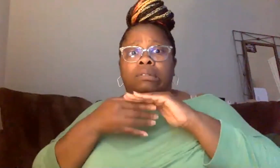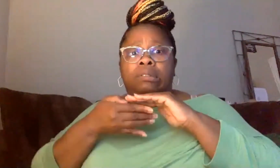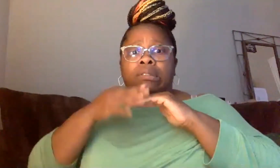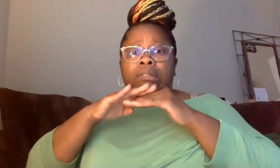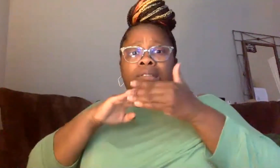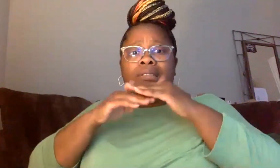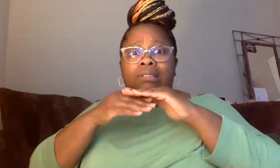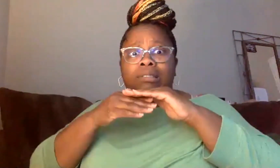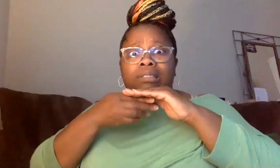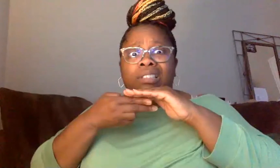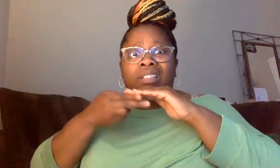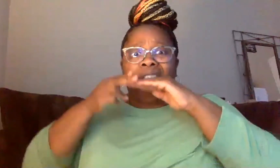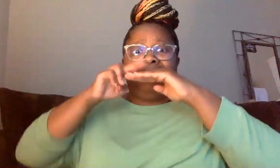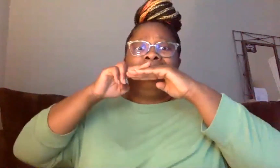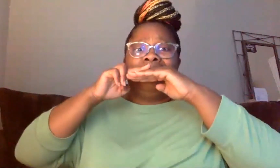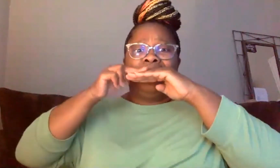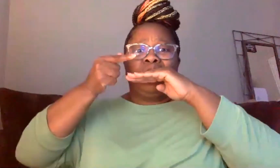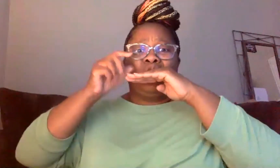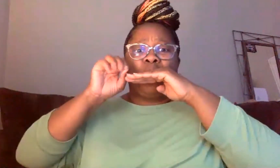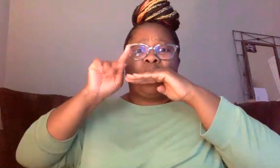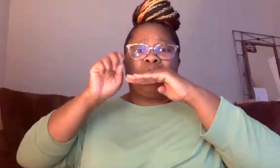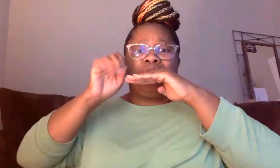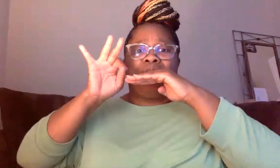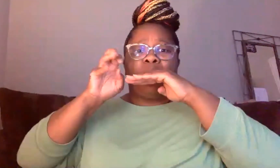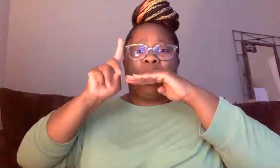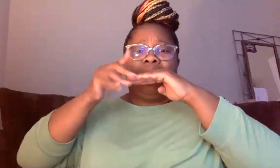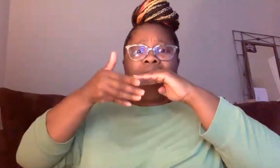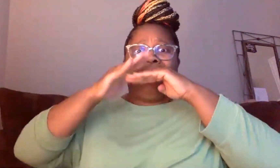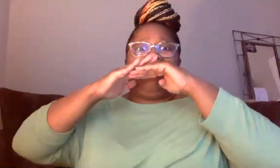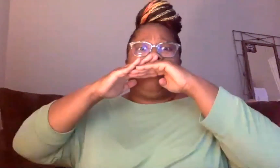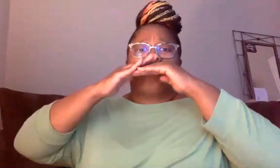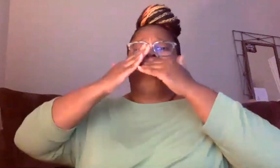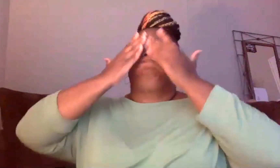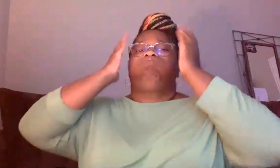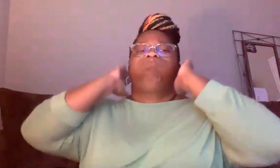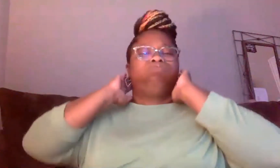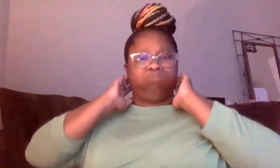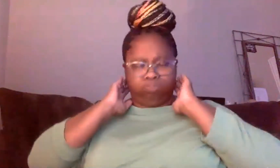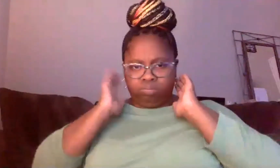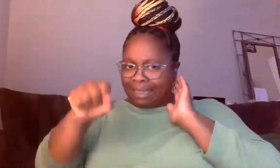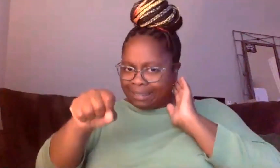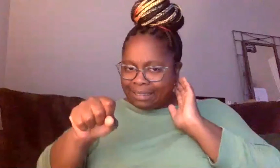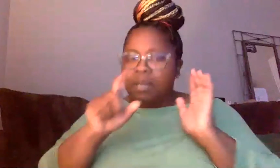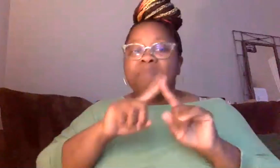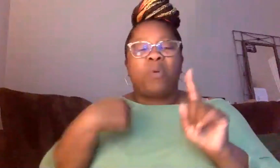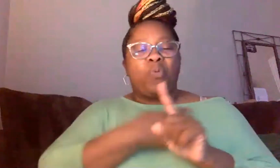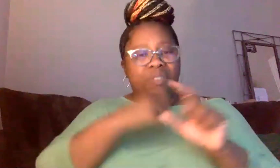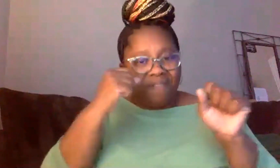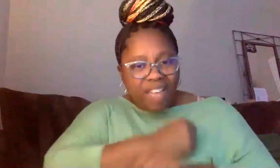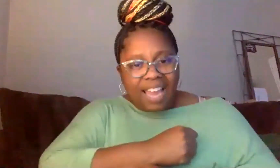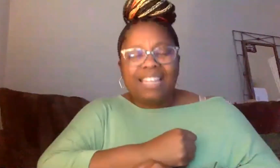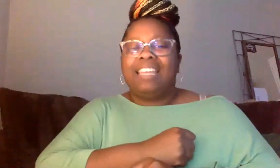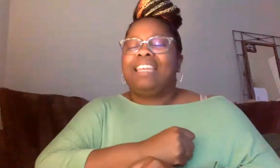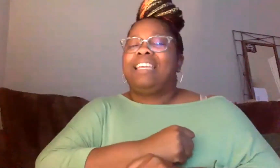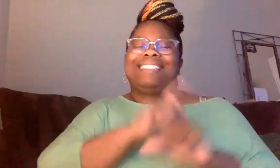brutality right now. We're fighting oppression right now. We're fighting racial discrimination. We're fighting the injustices against people of color. We're fighting all of that right now.